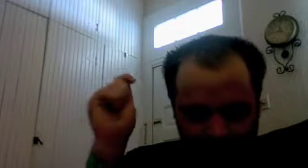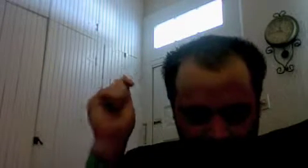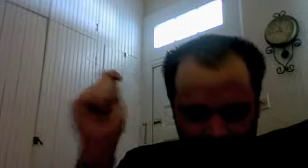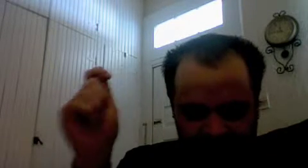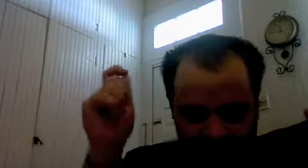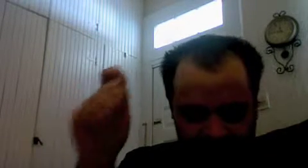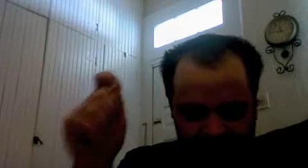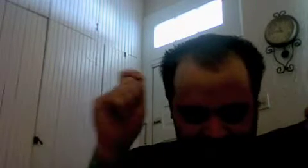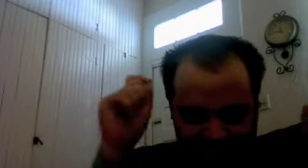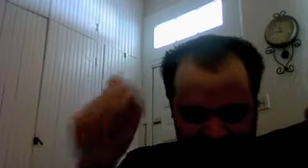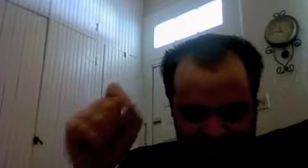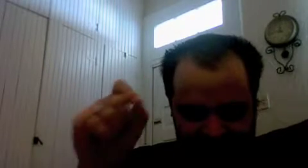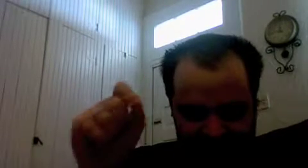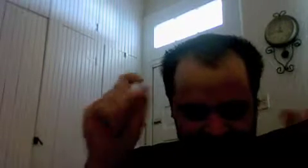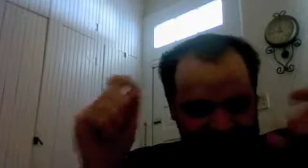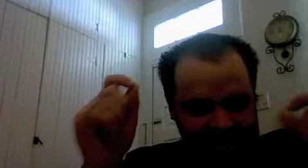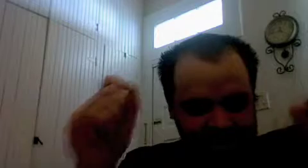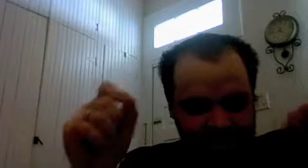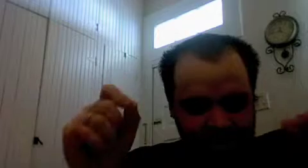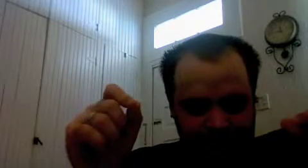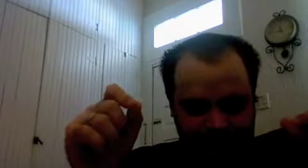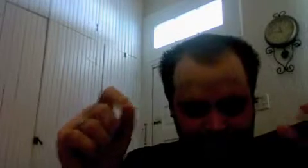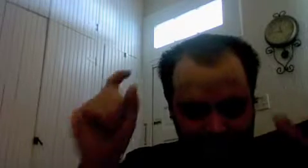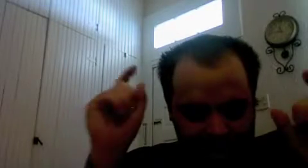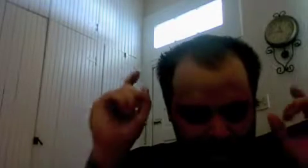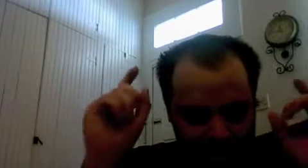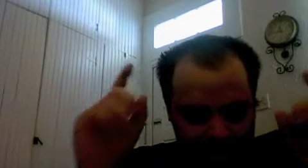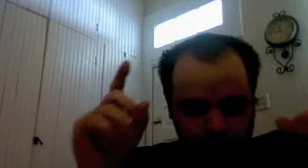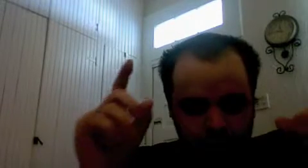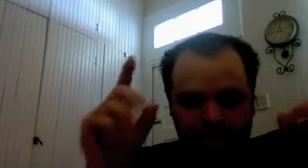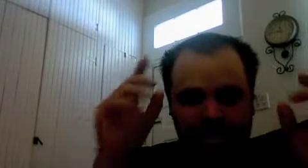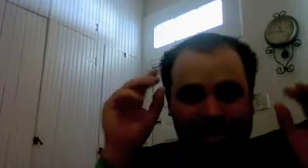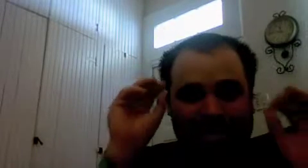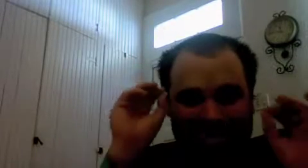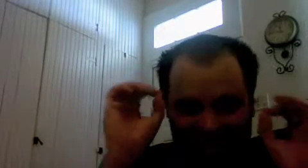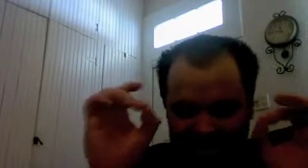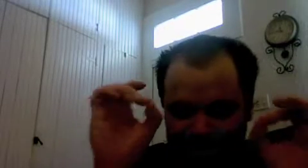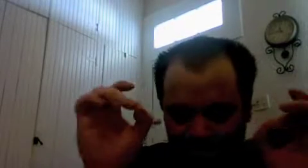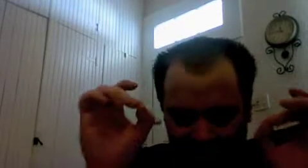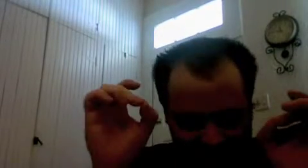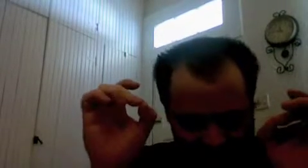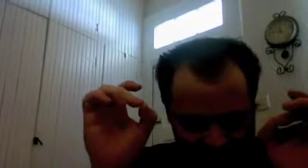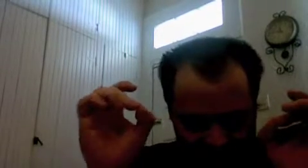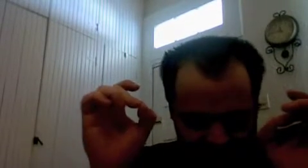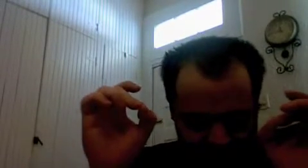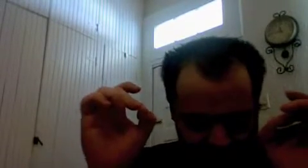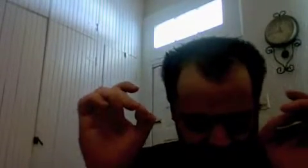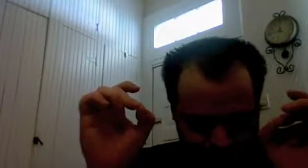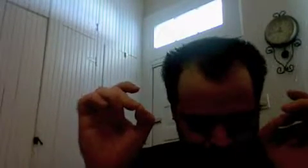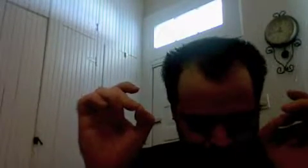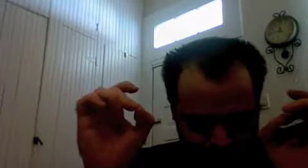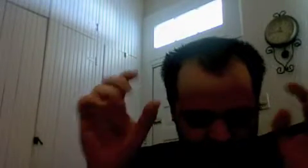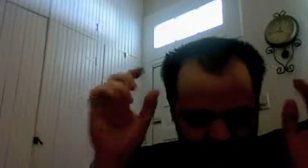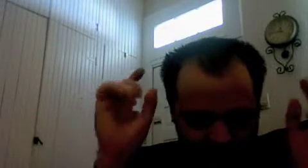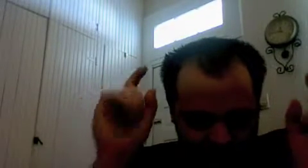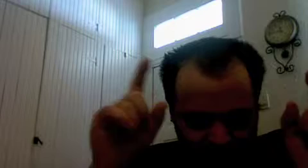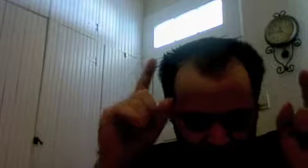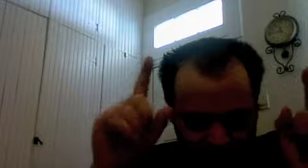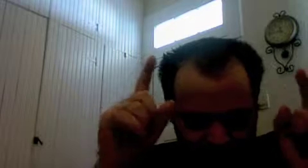this substance is as subject pure simple negativity and it is for this